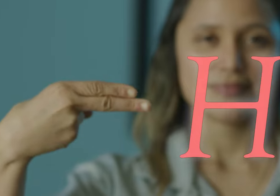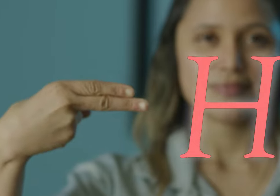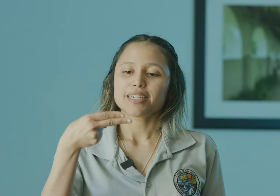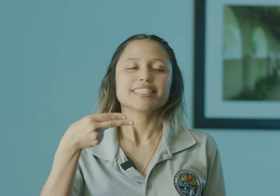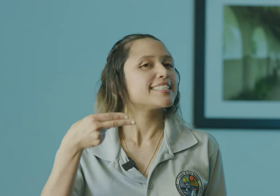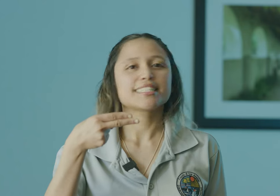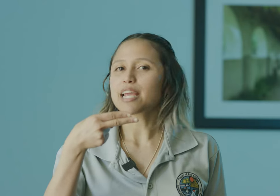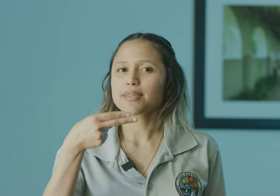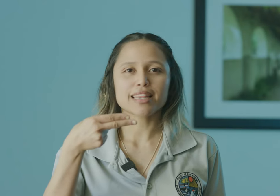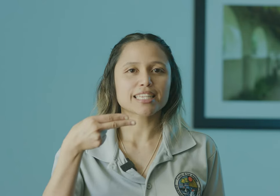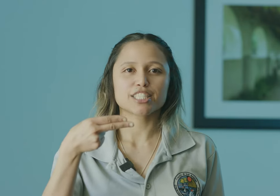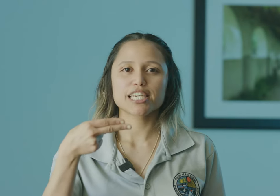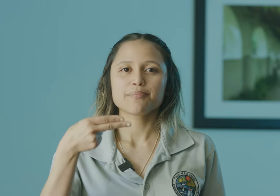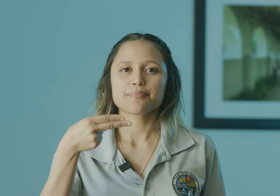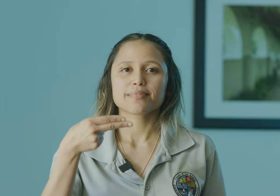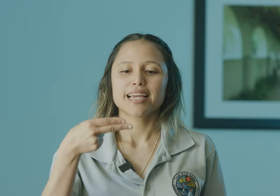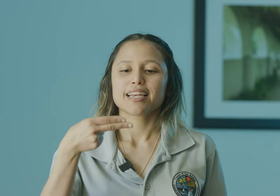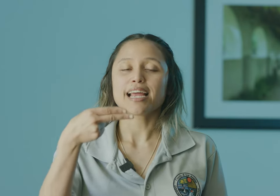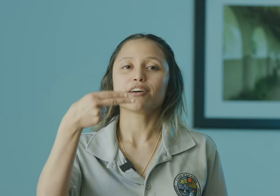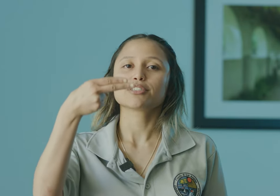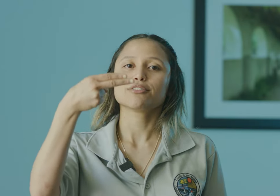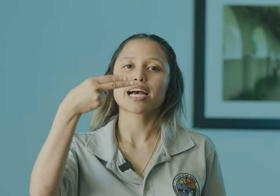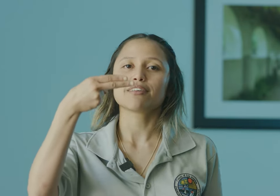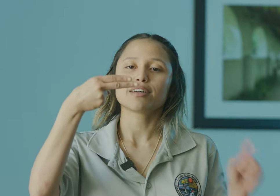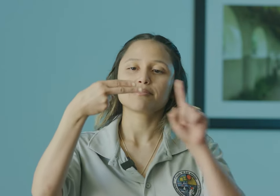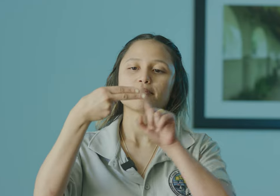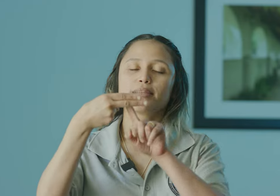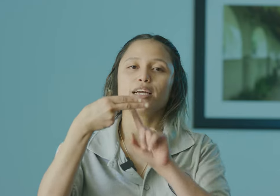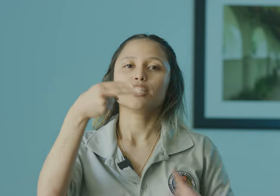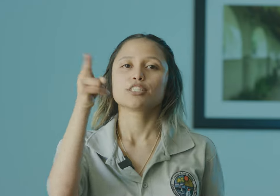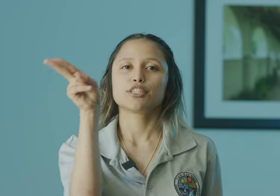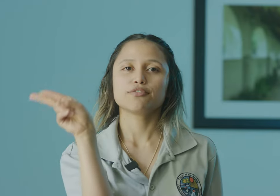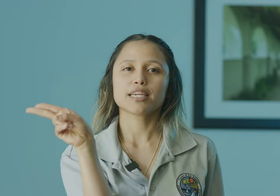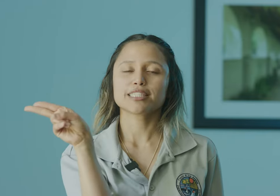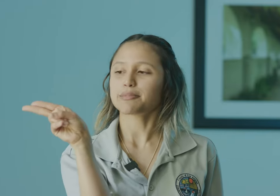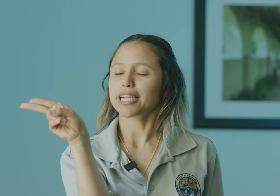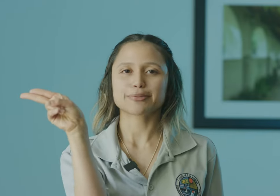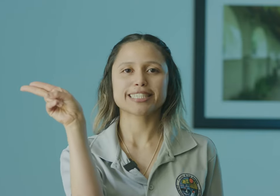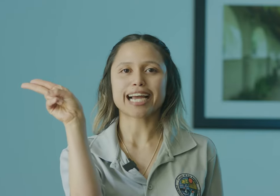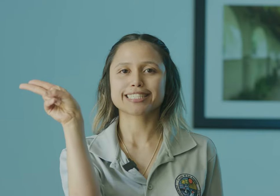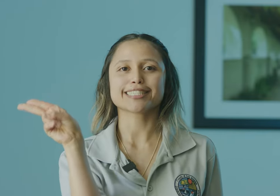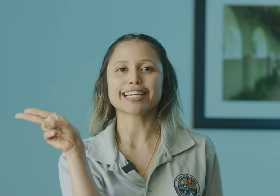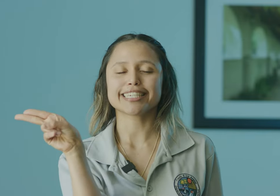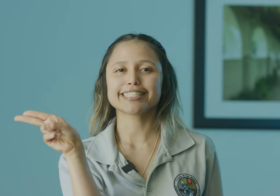H. Same thing like the G. Now you have two fingers. Sometimes we, I see a lot of this.